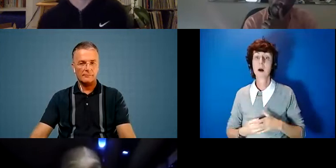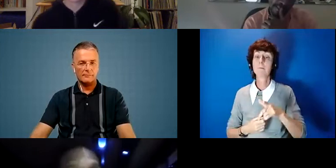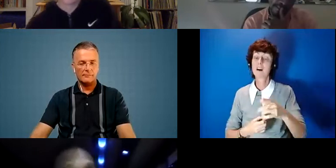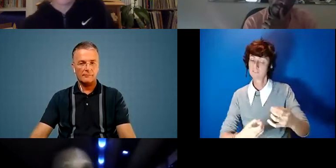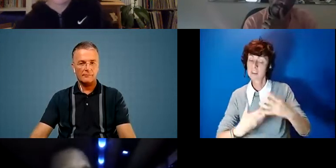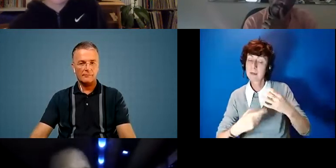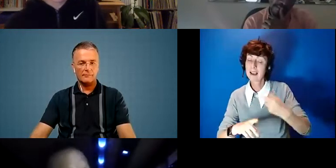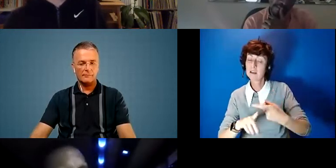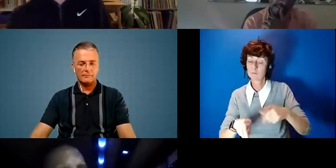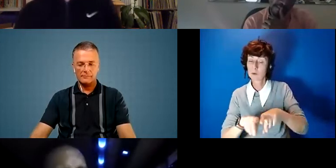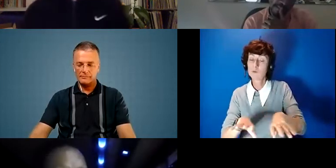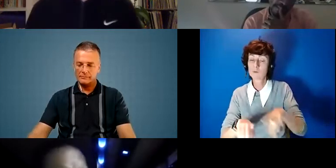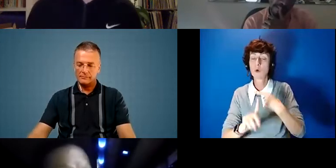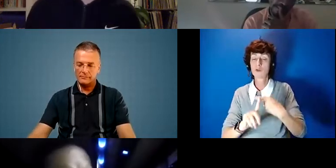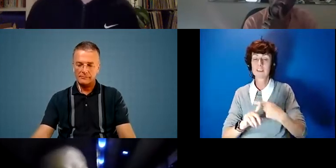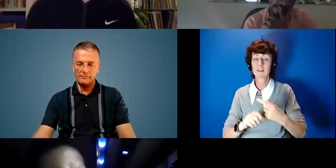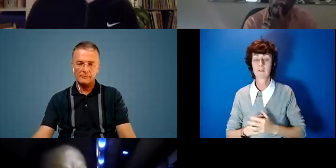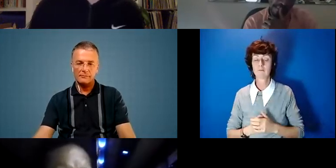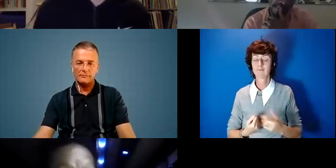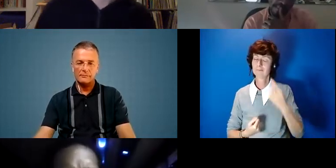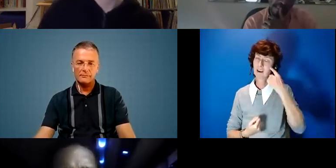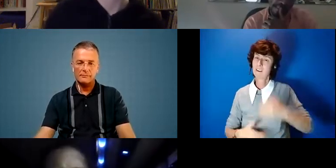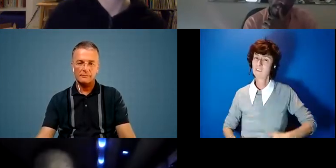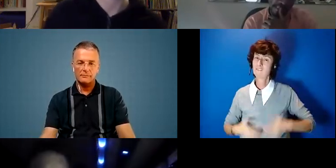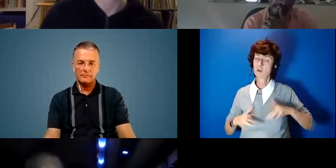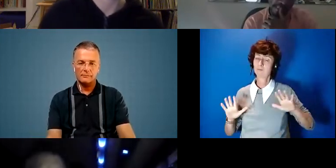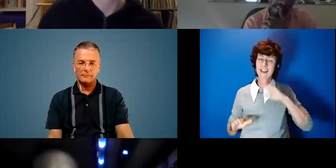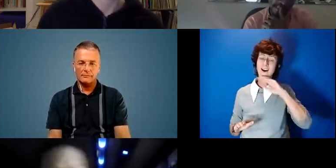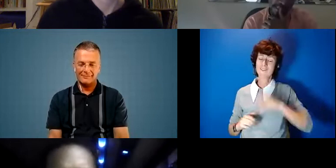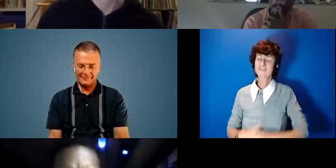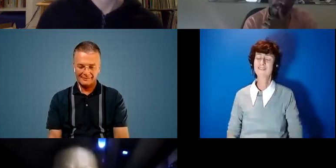I think that's really it for me. Yeah, I think that's enough. Yeah.